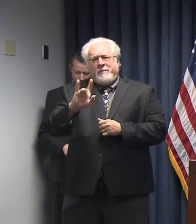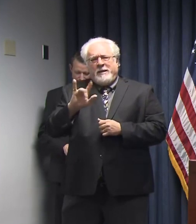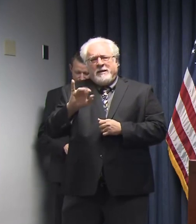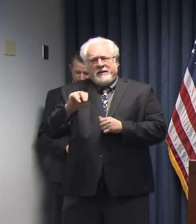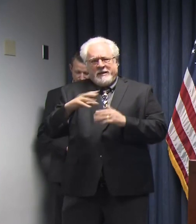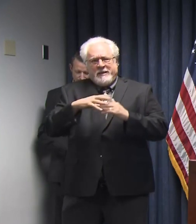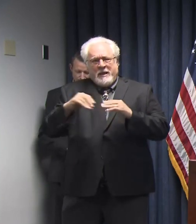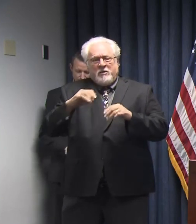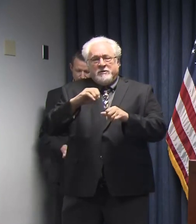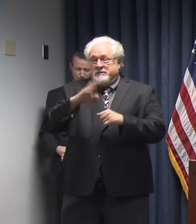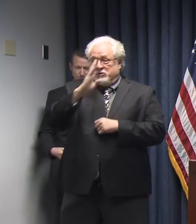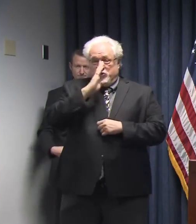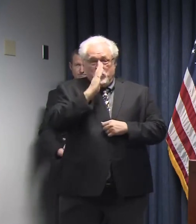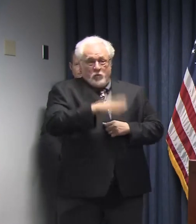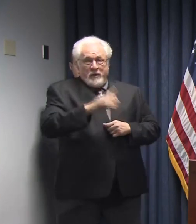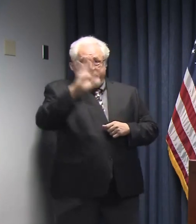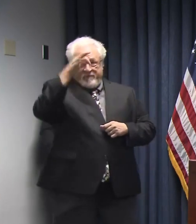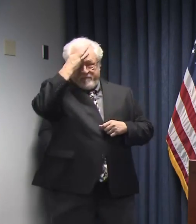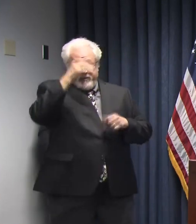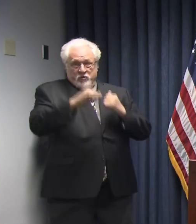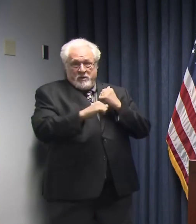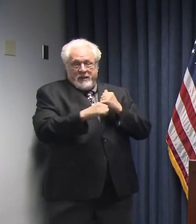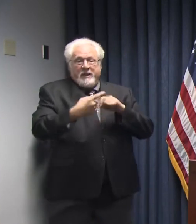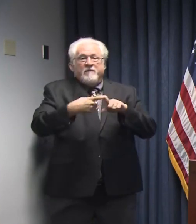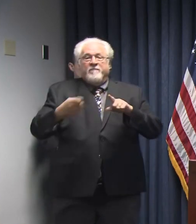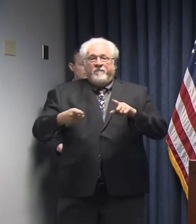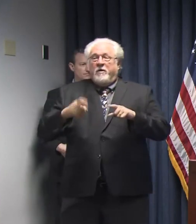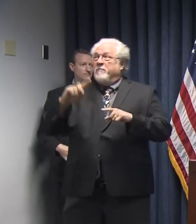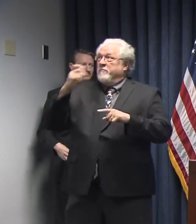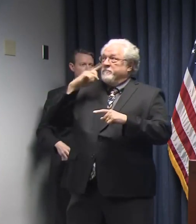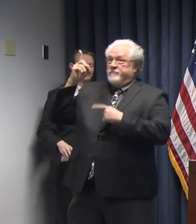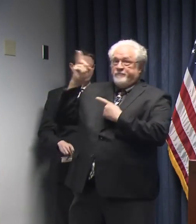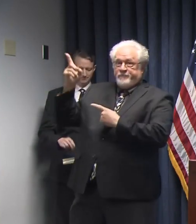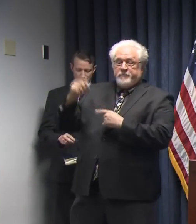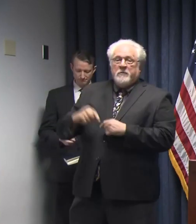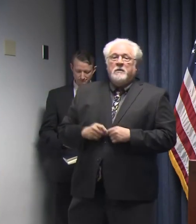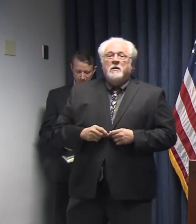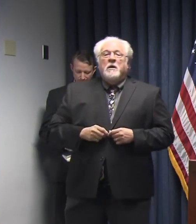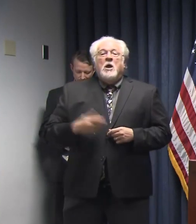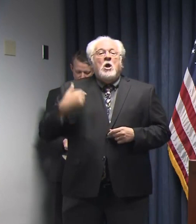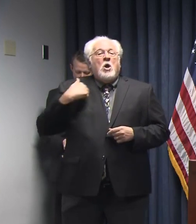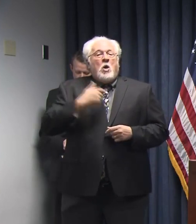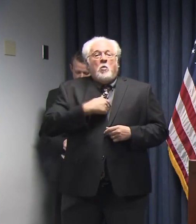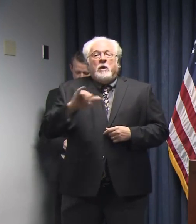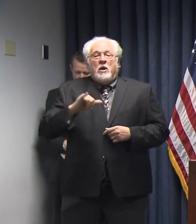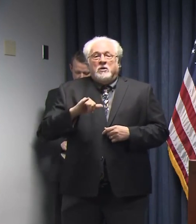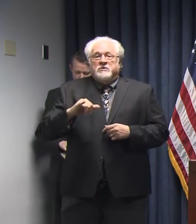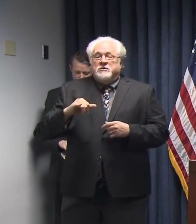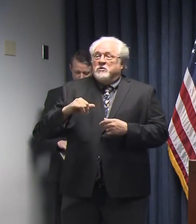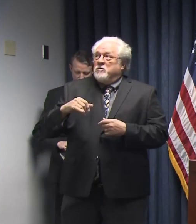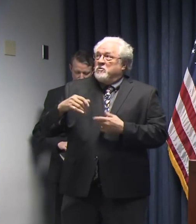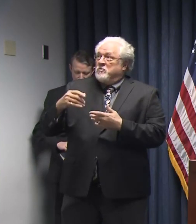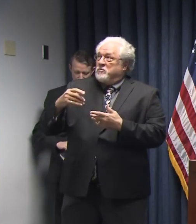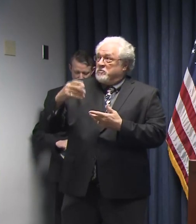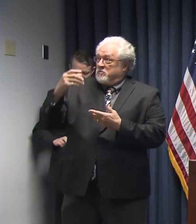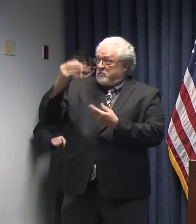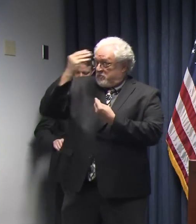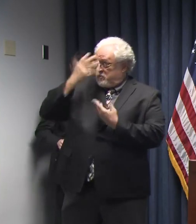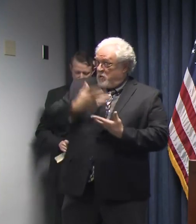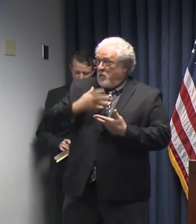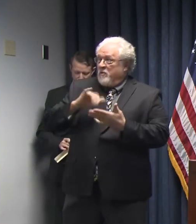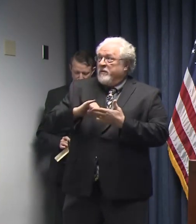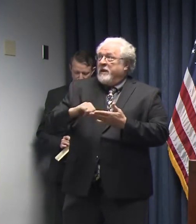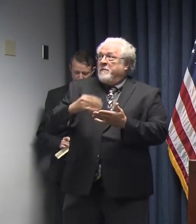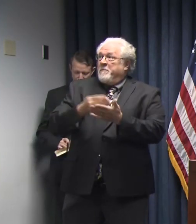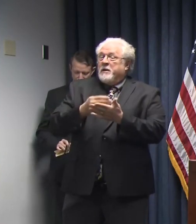direct federal aid from the federal government. We've also been led to believe that that funding could be available